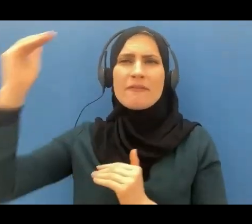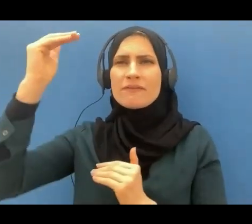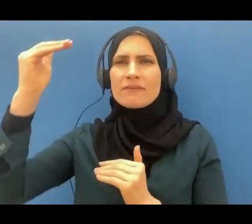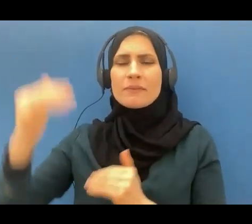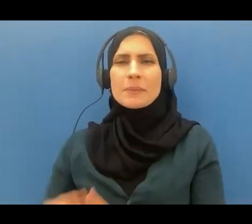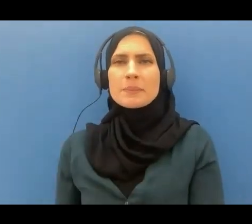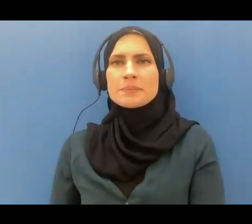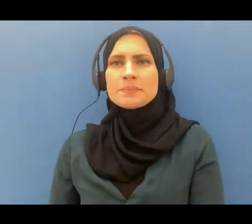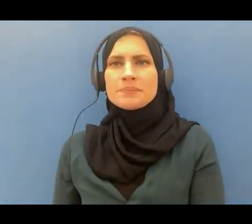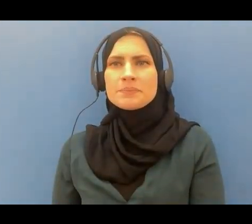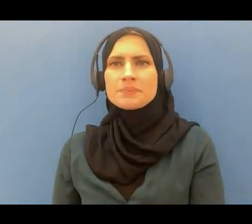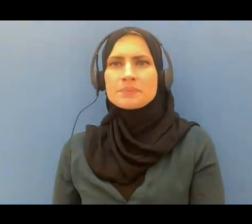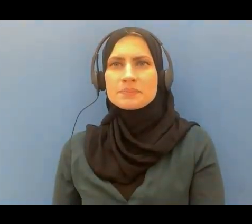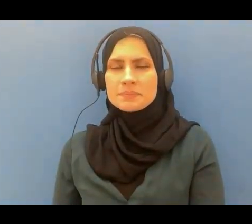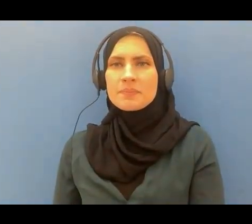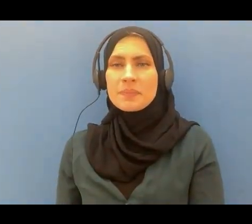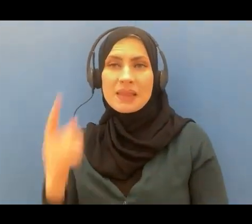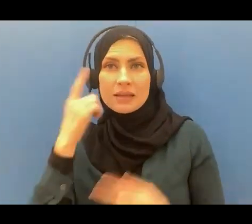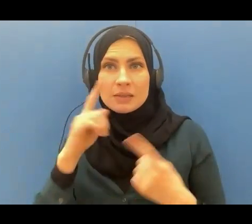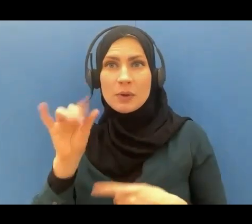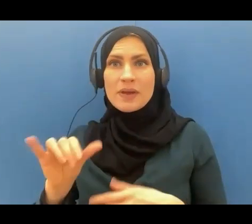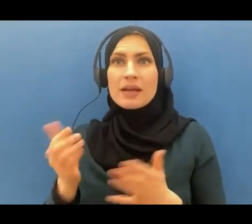think of this again I will repeat ayah number 67